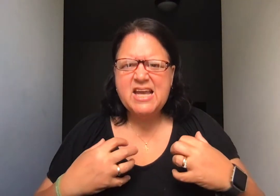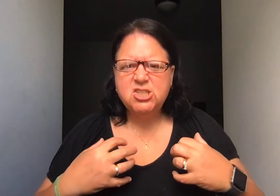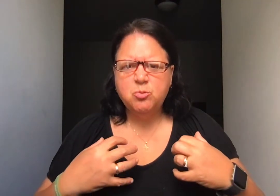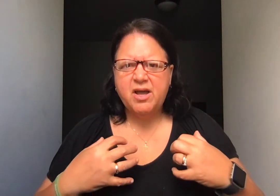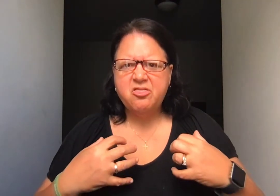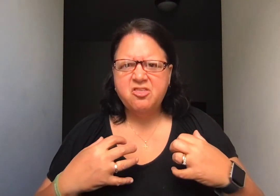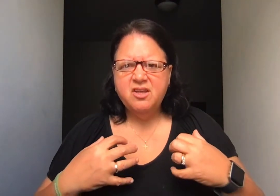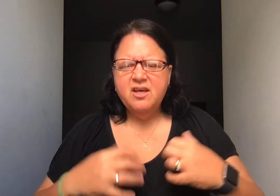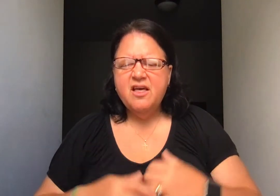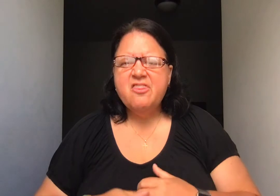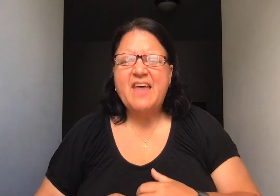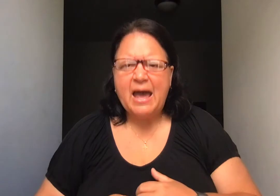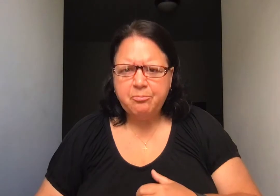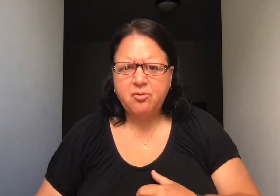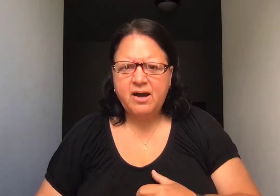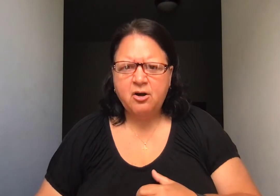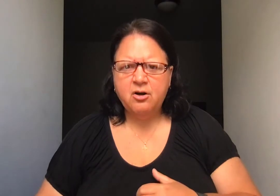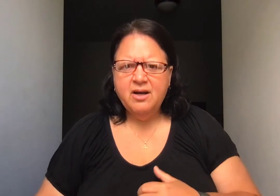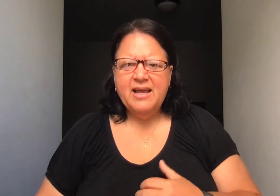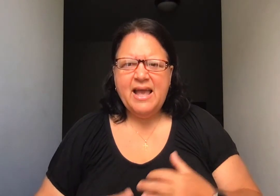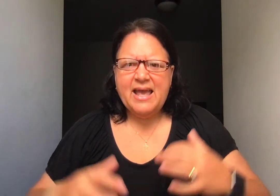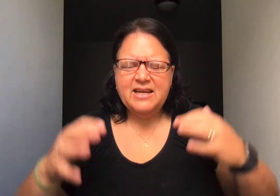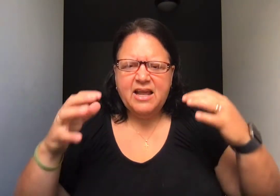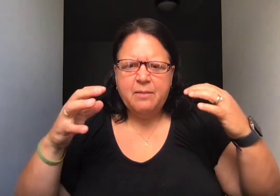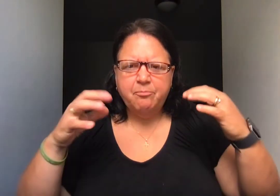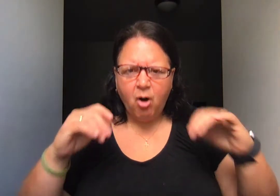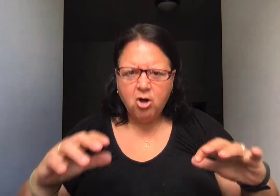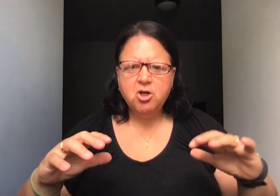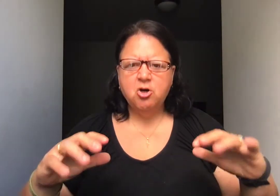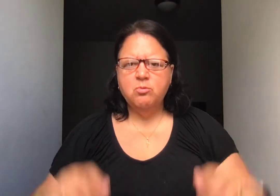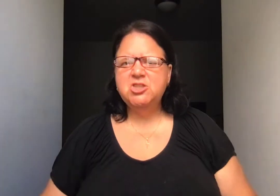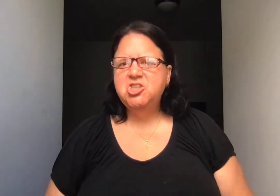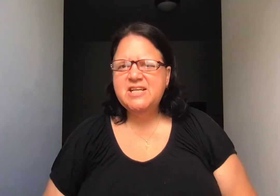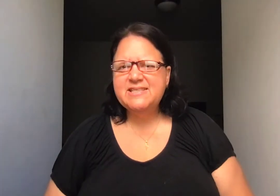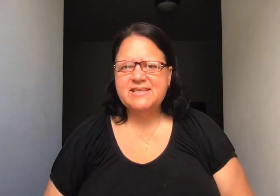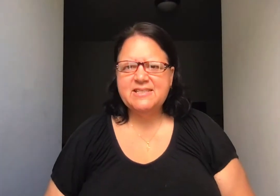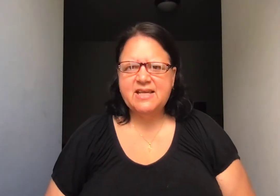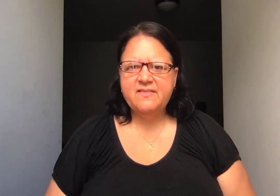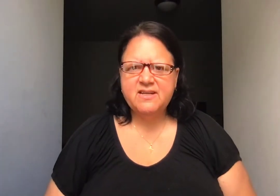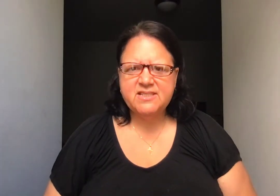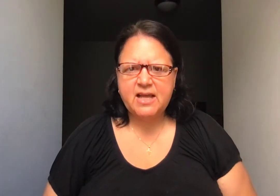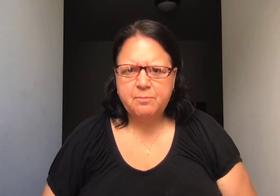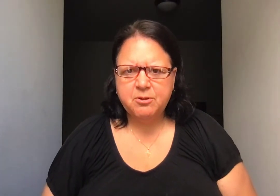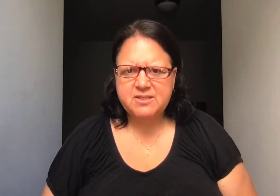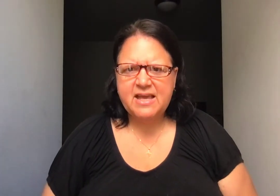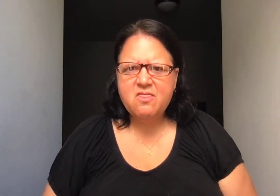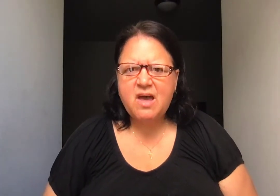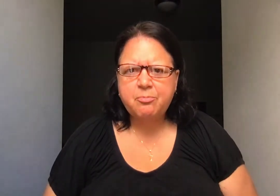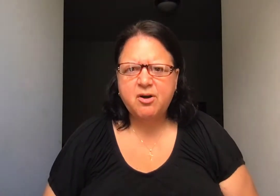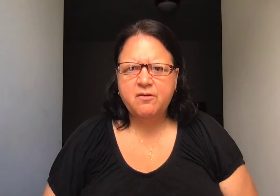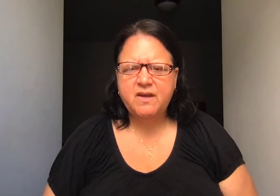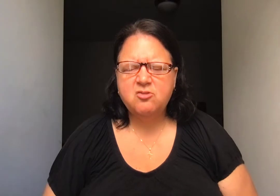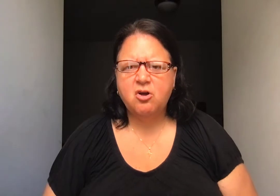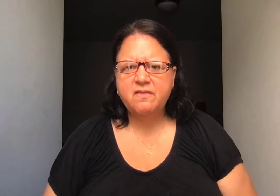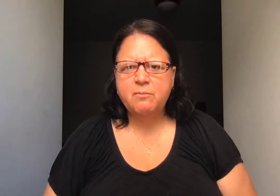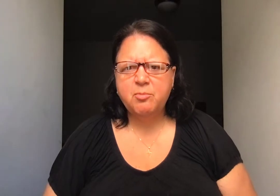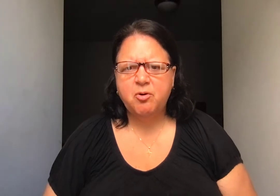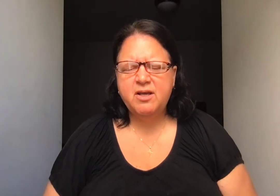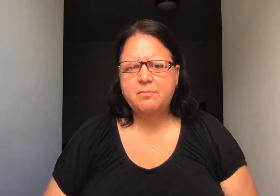with that prayer and partner with Jesus and the disciples in that prayer that he taught them to pray in